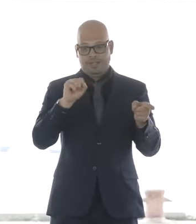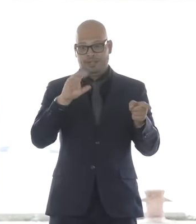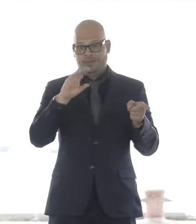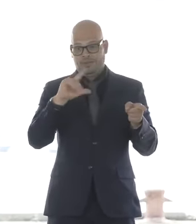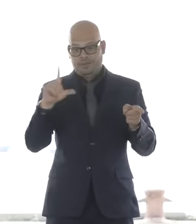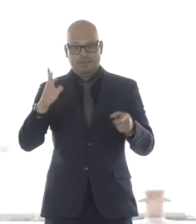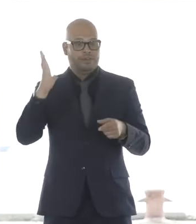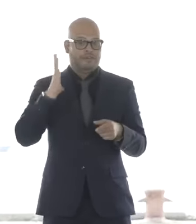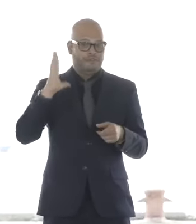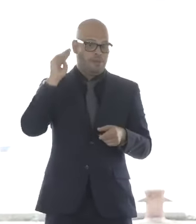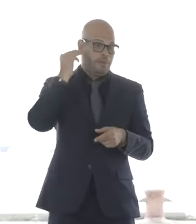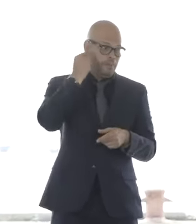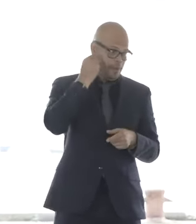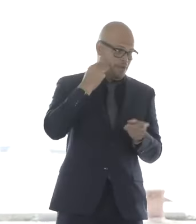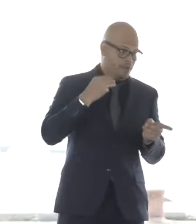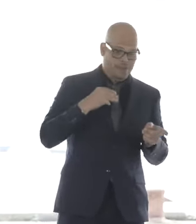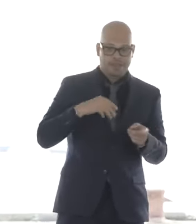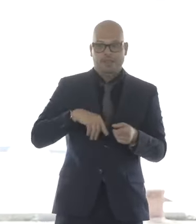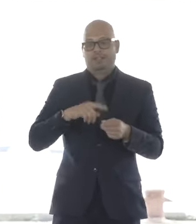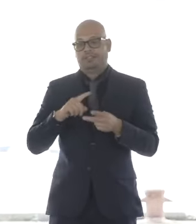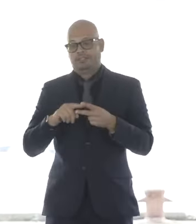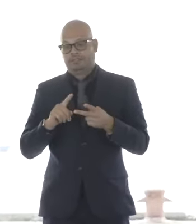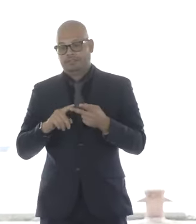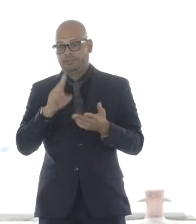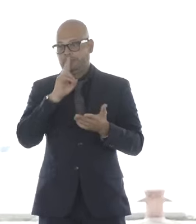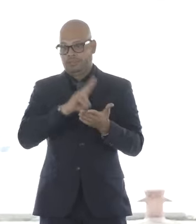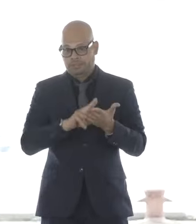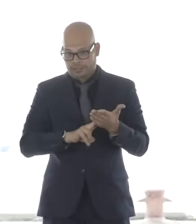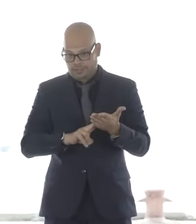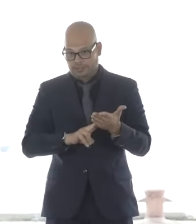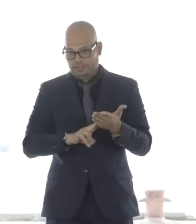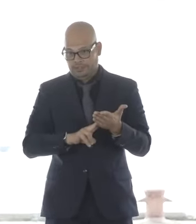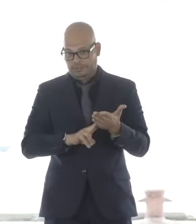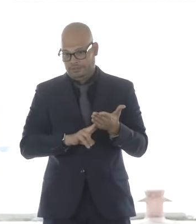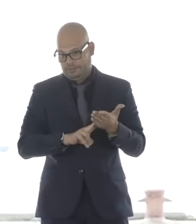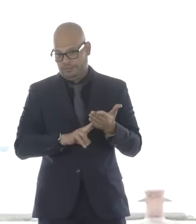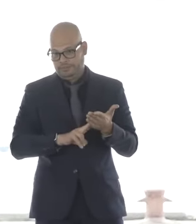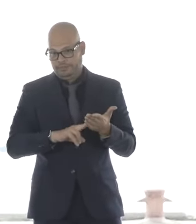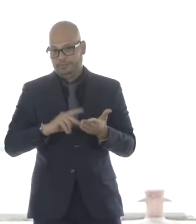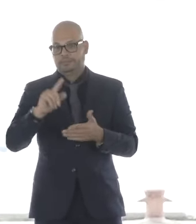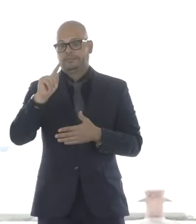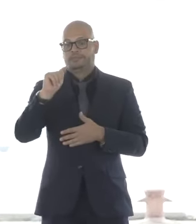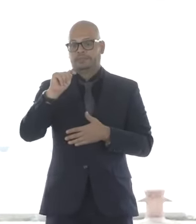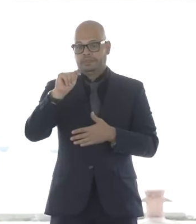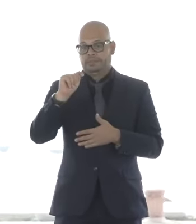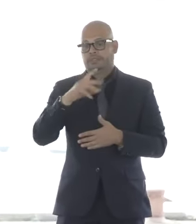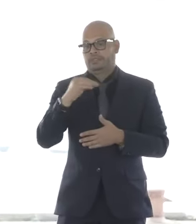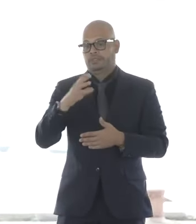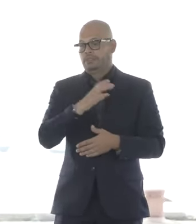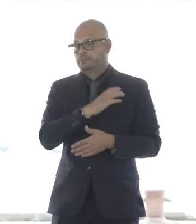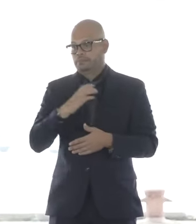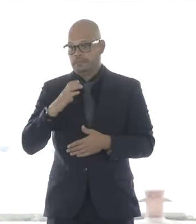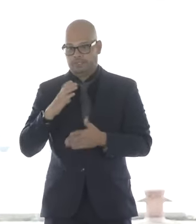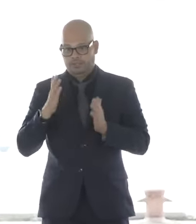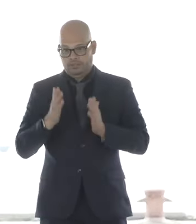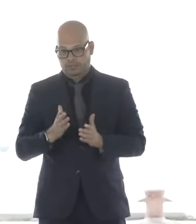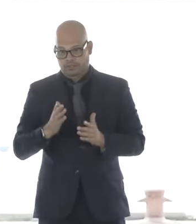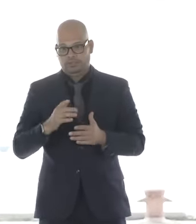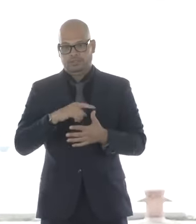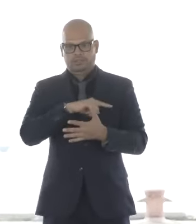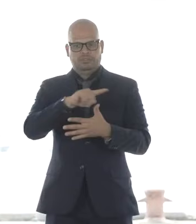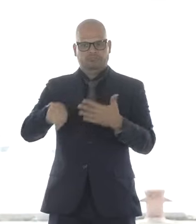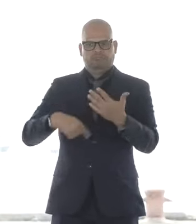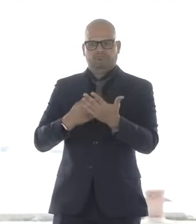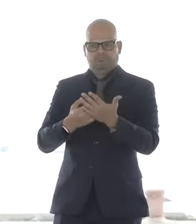Secretary Rebecca Tepper, Commissioner Elizabeth Mahoney, and the entire Healy-Driscoll team for their